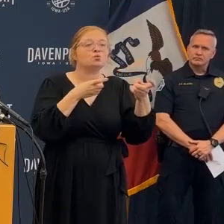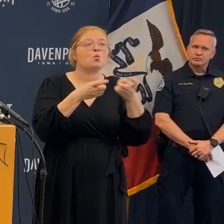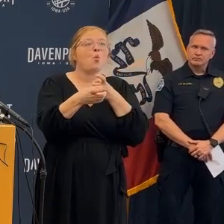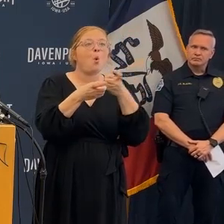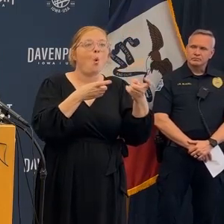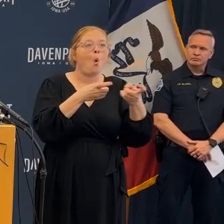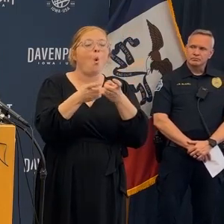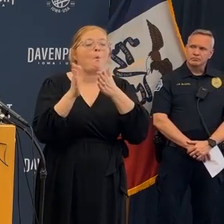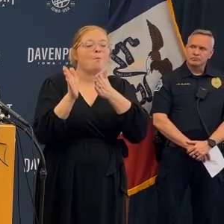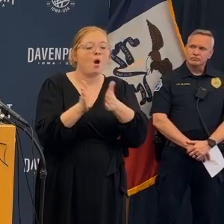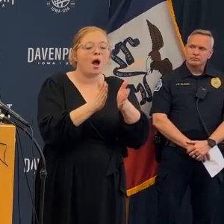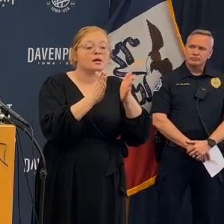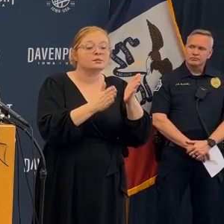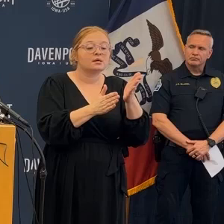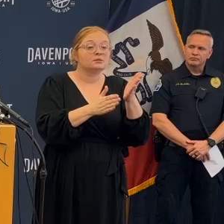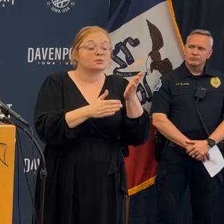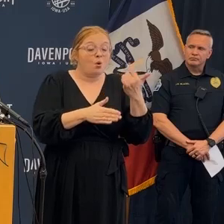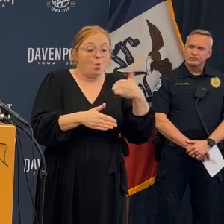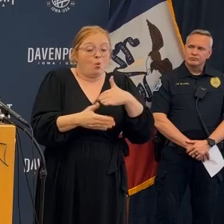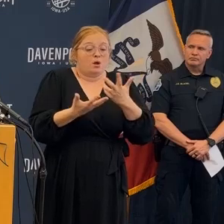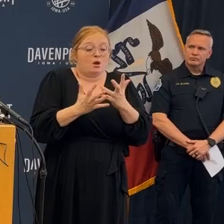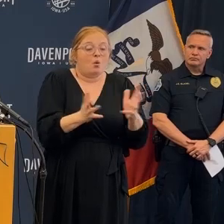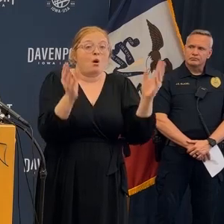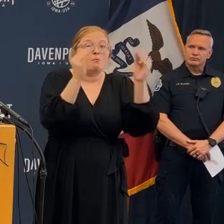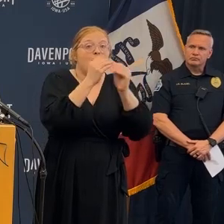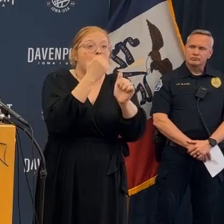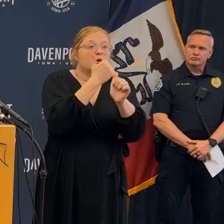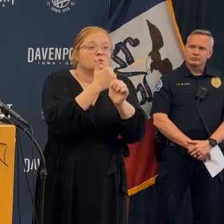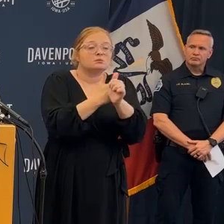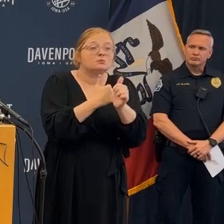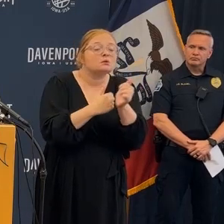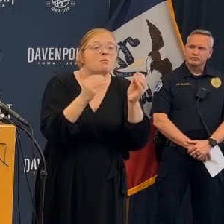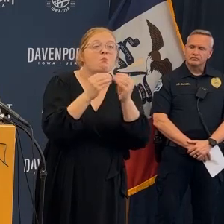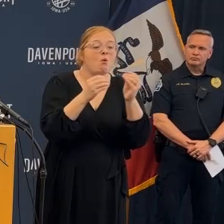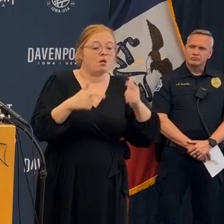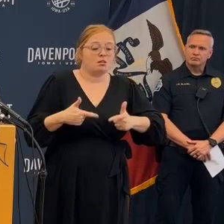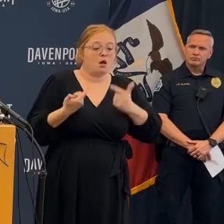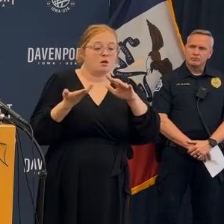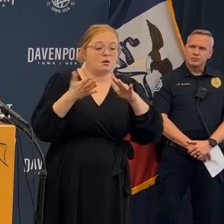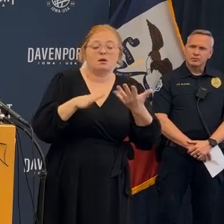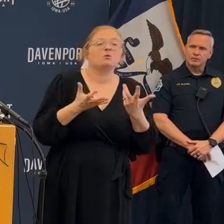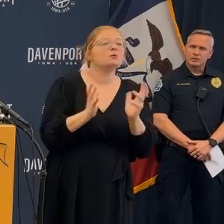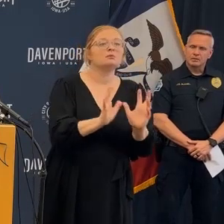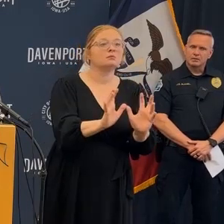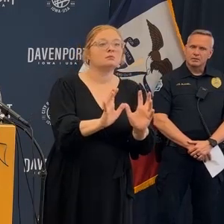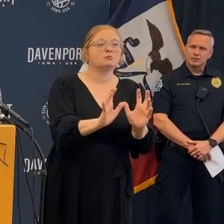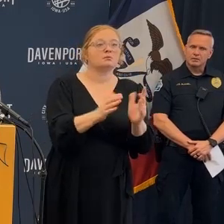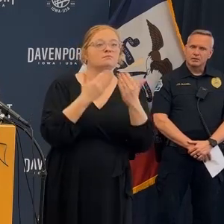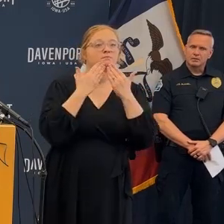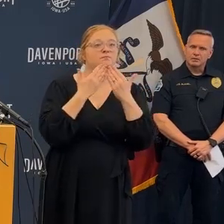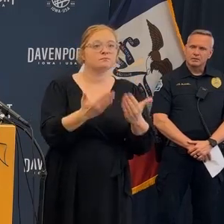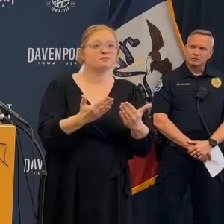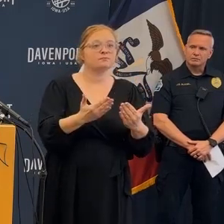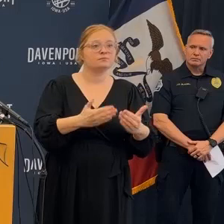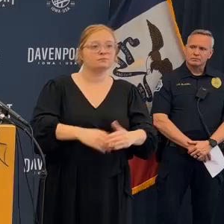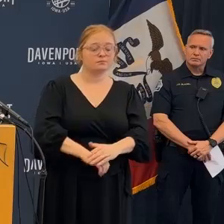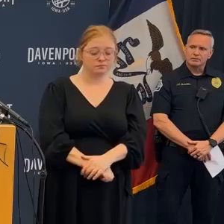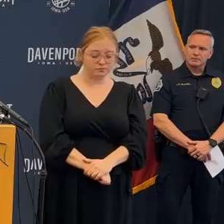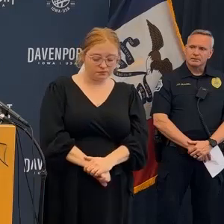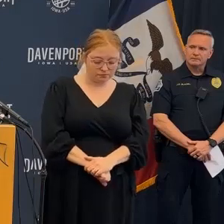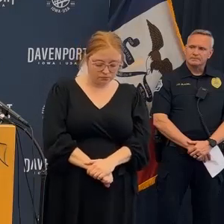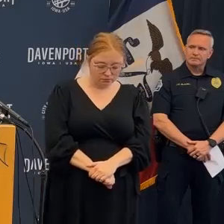this building does need to come down and it needs to come down in a controlled manner so that we do not create any more damage